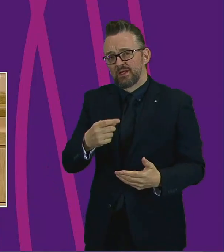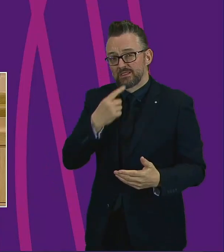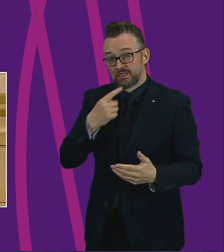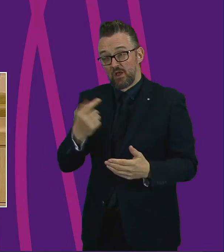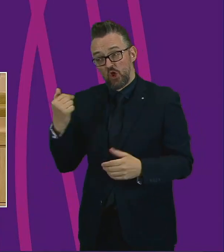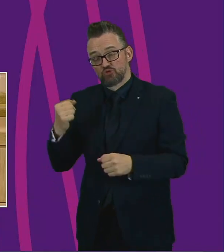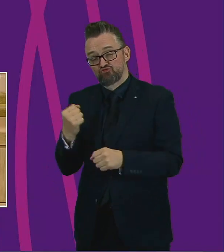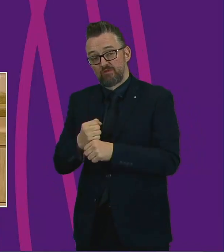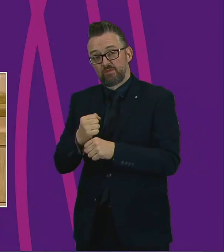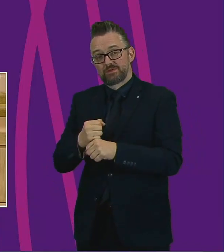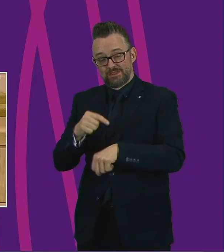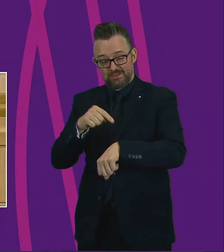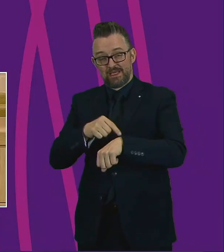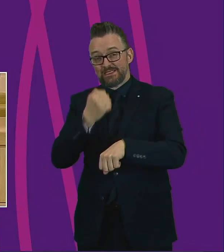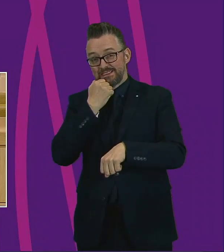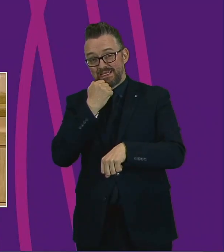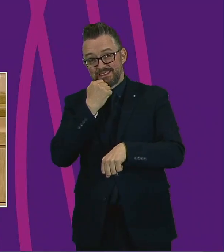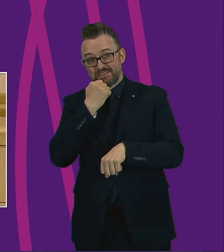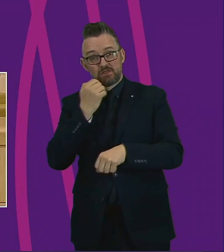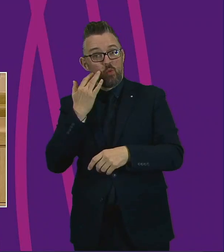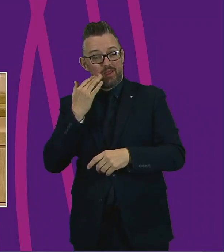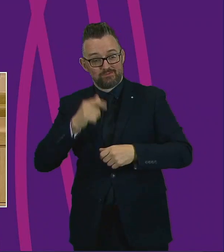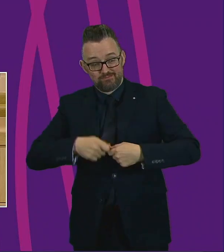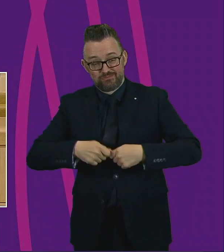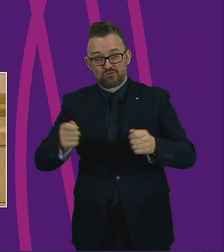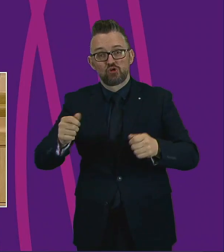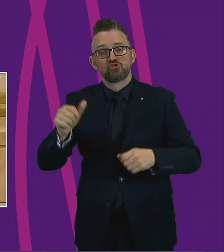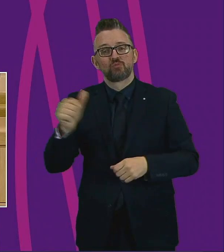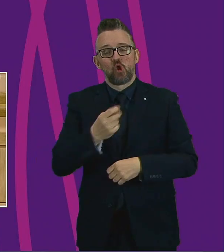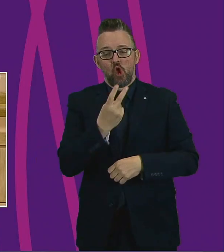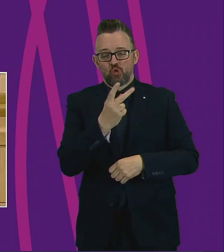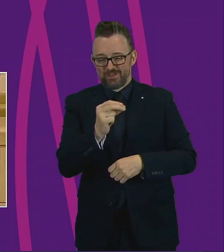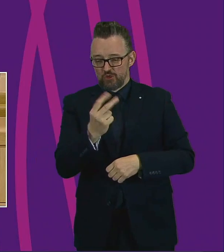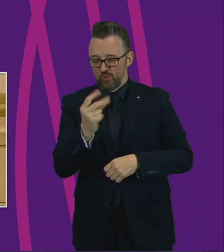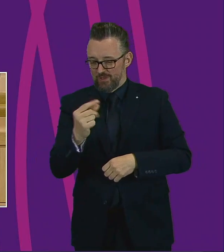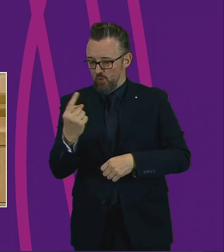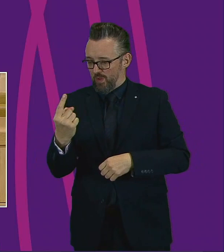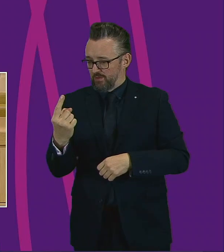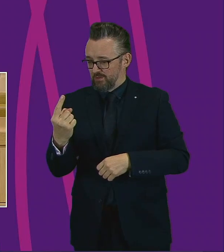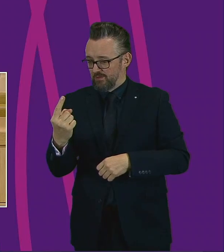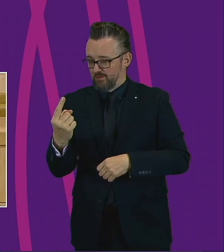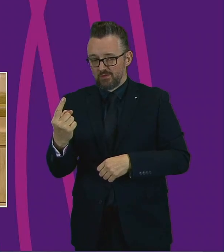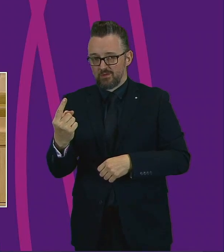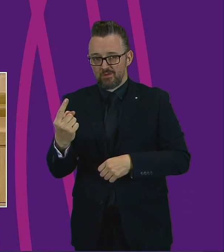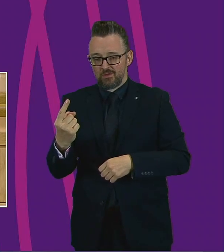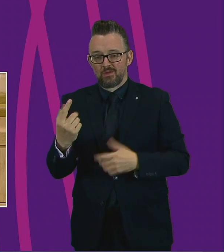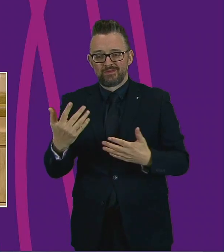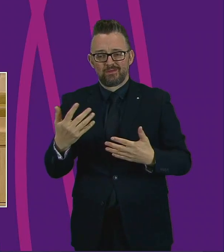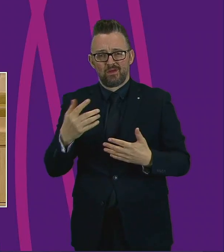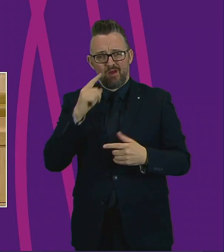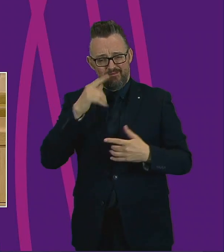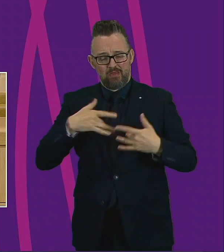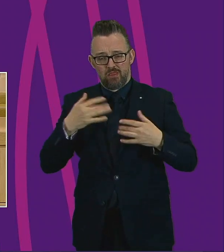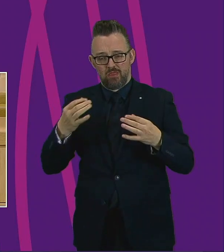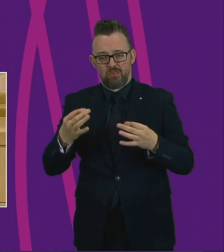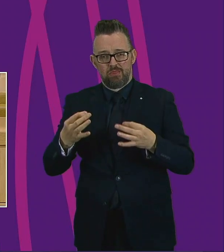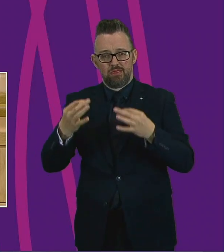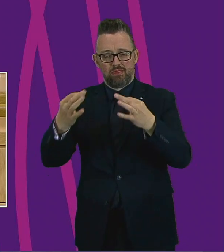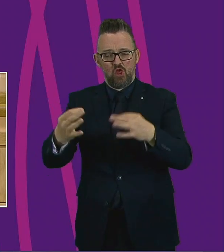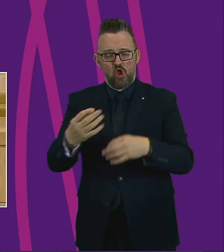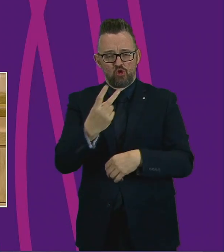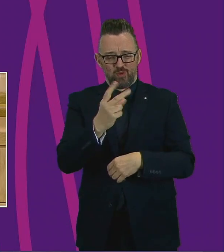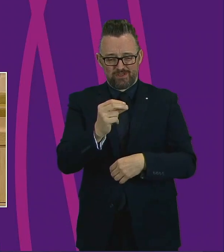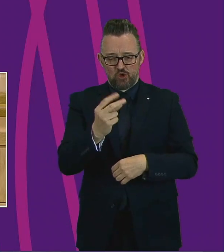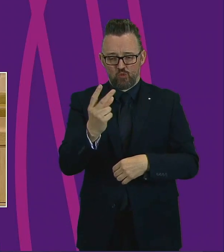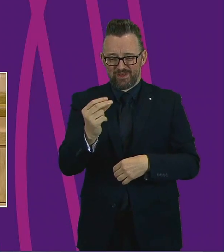Government's delivery date for the Highlands, instead of being 2021, looks more likely to be 2027